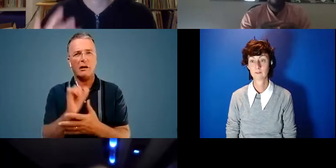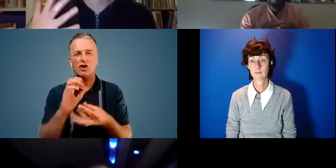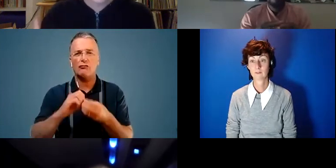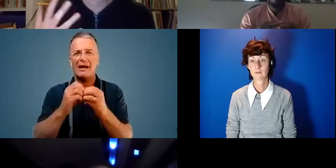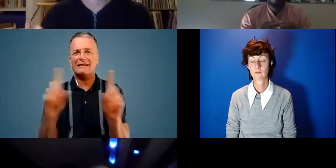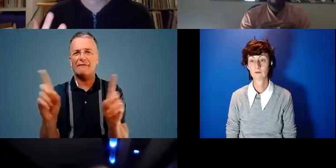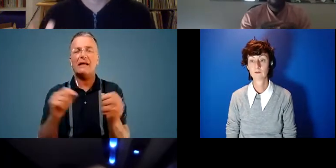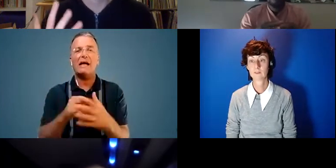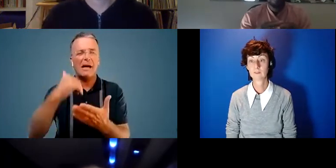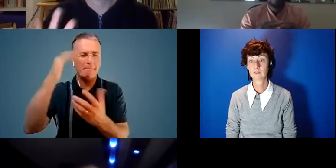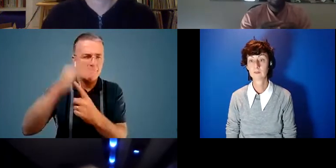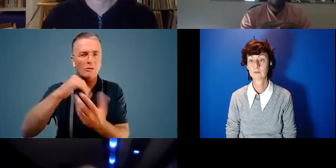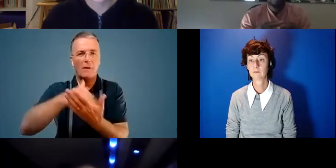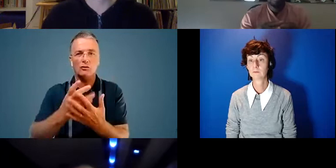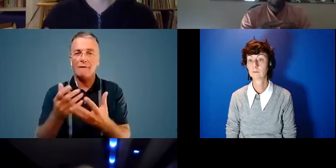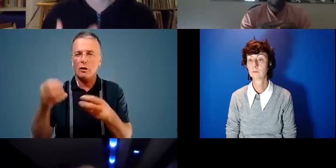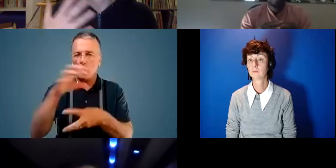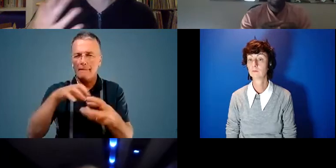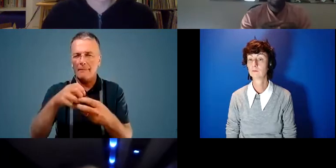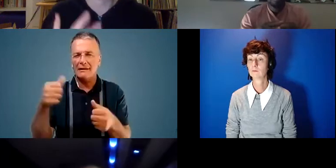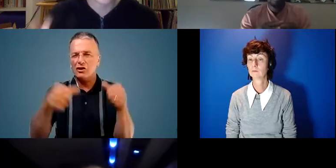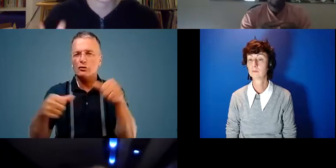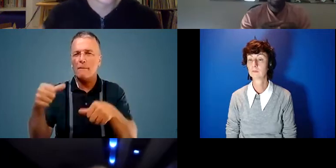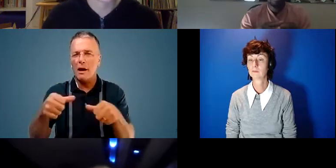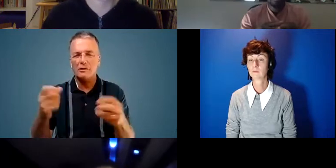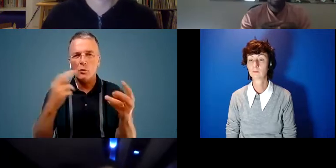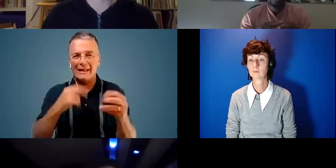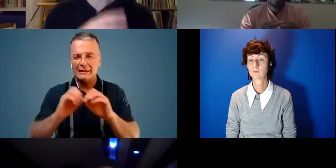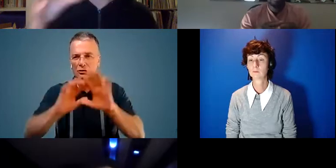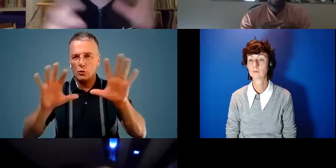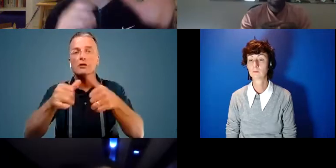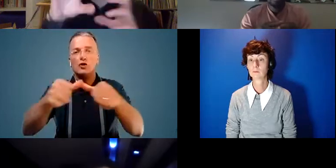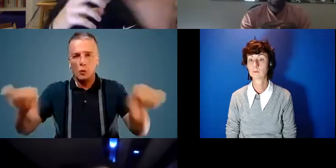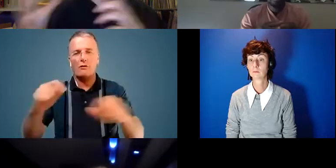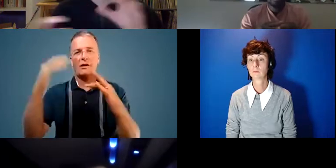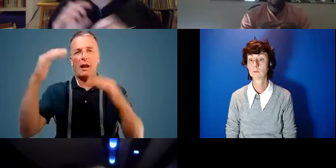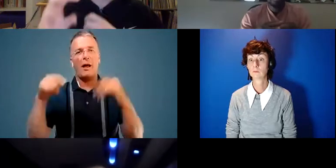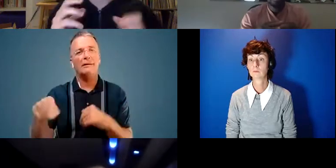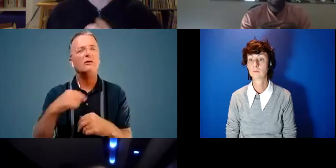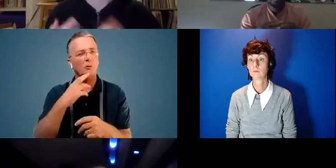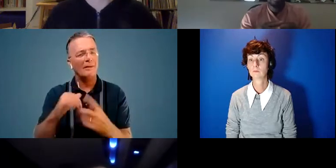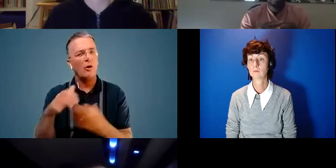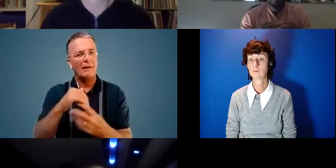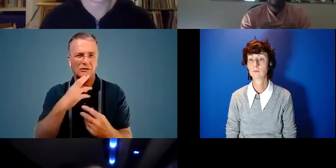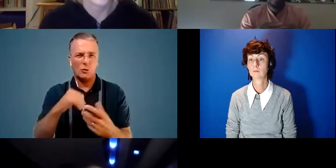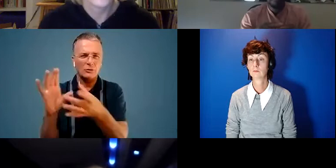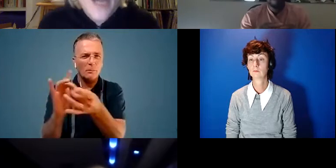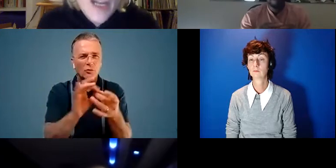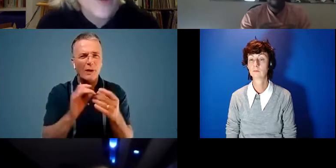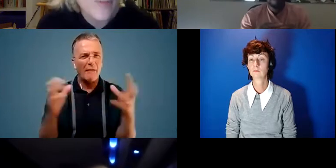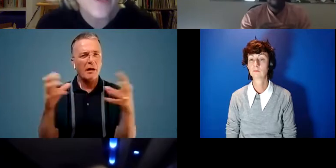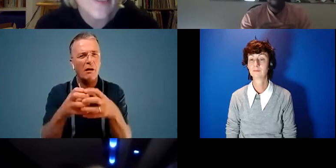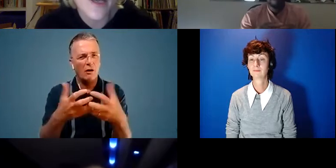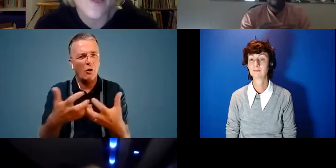piece of the complex jigsaw puzzle that we need in our climate solutions. It's going to be complex and we need to plug lots of things together. And I think it's